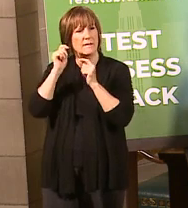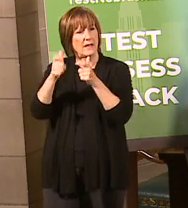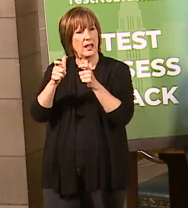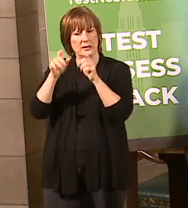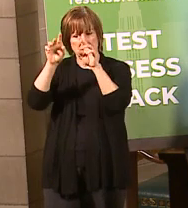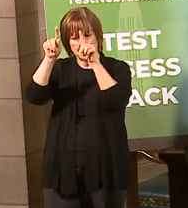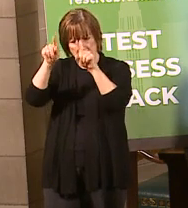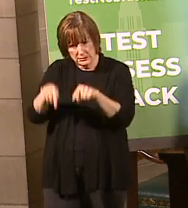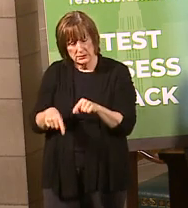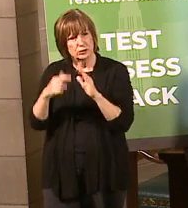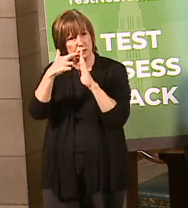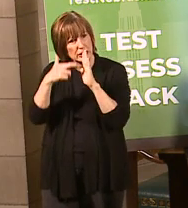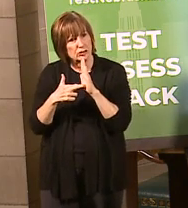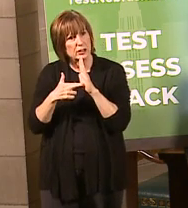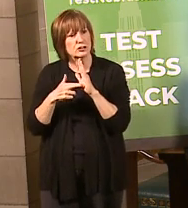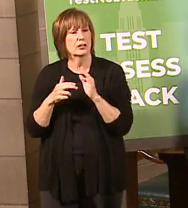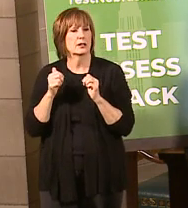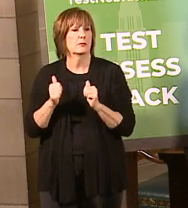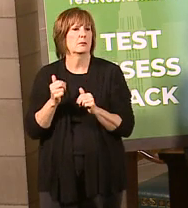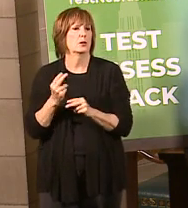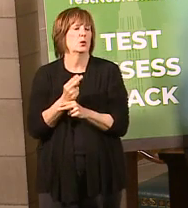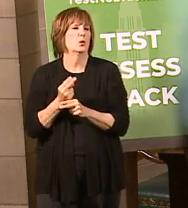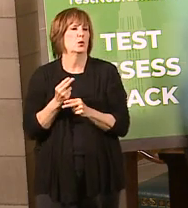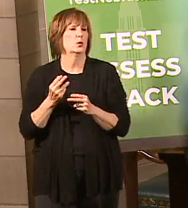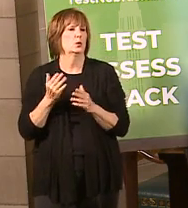trying to keep it streamlined so we can make it user-friendly.